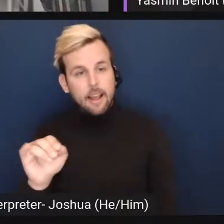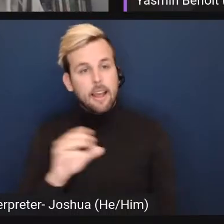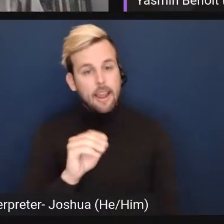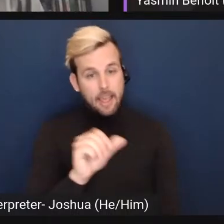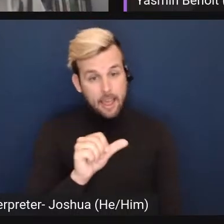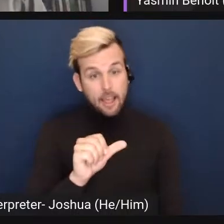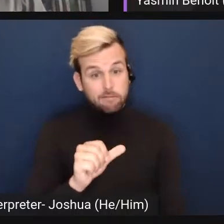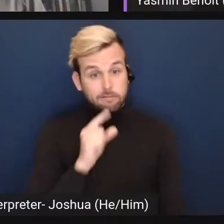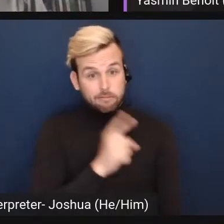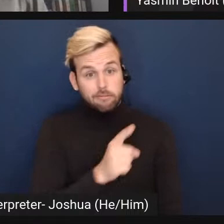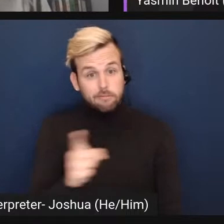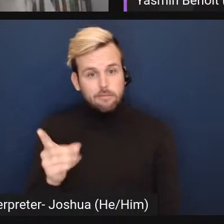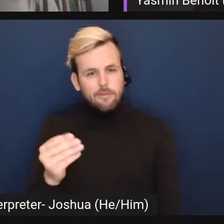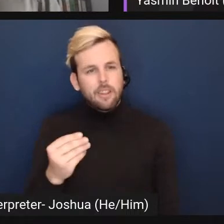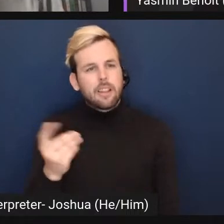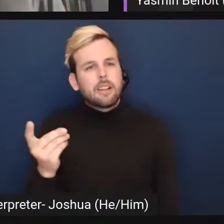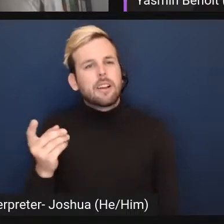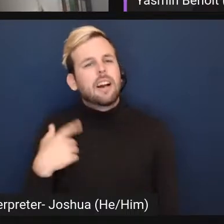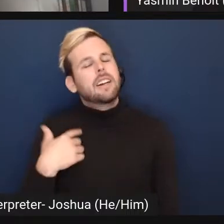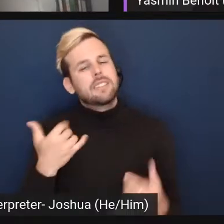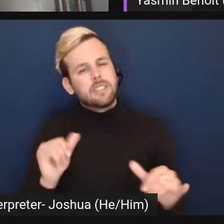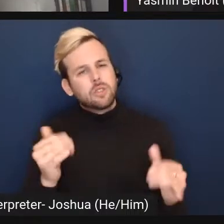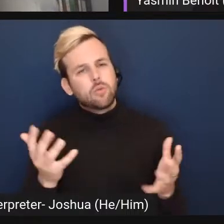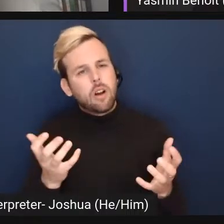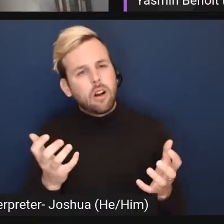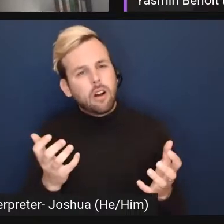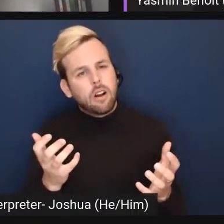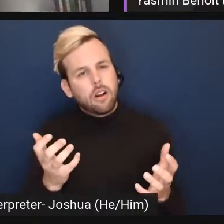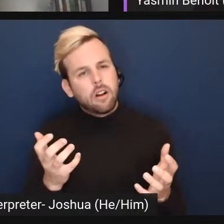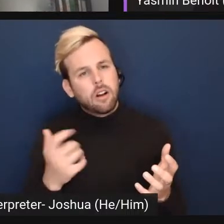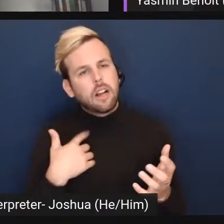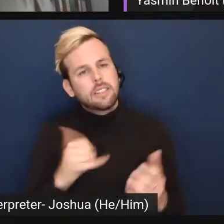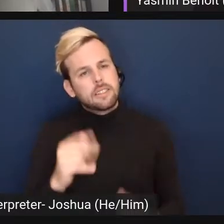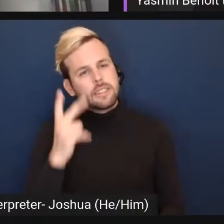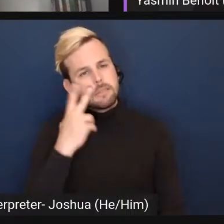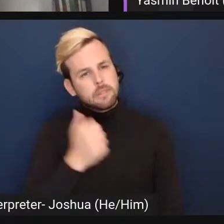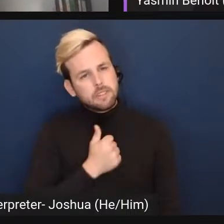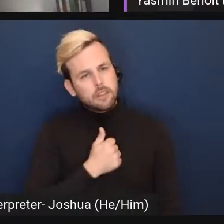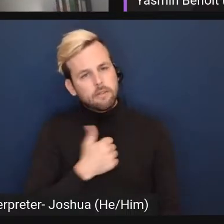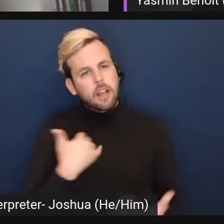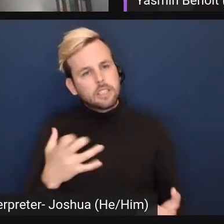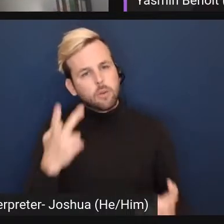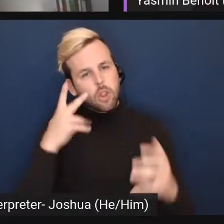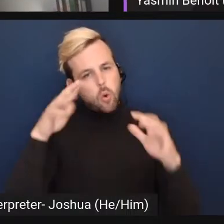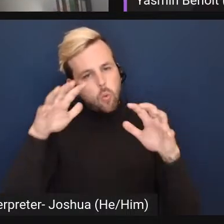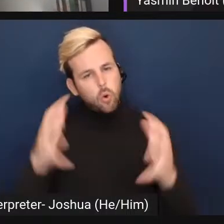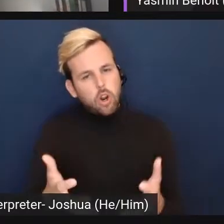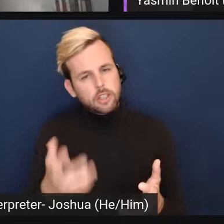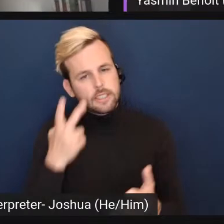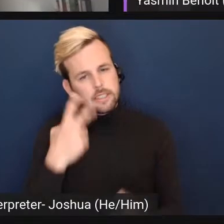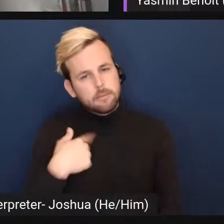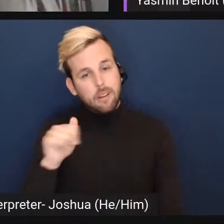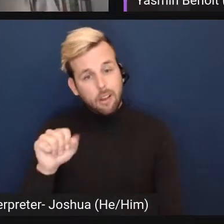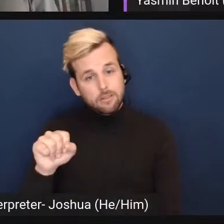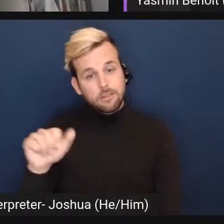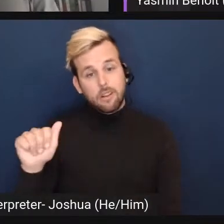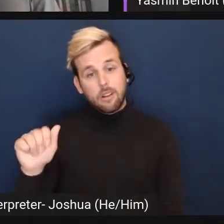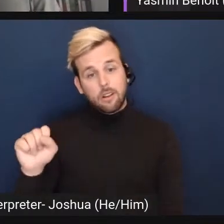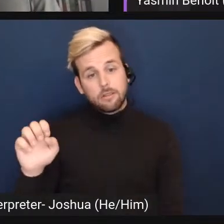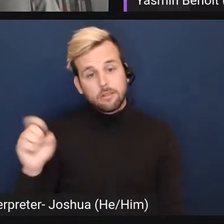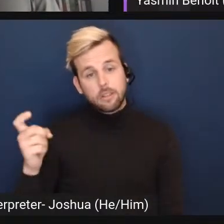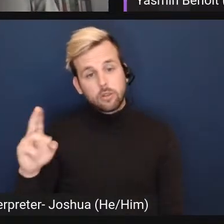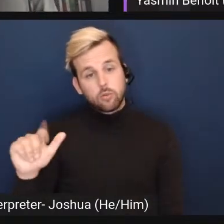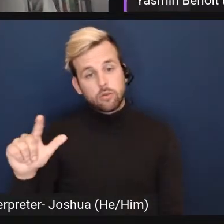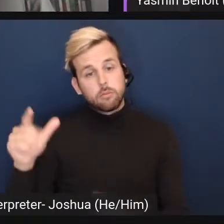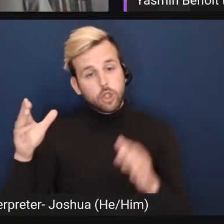saying, I want, I still want to like, I still see myself and I still want the world to see me as an asexual person. Then